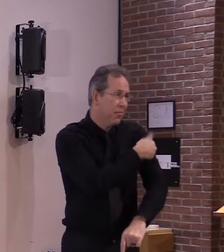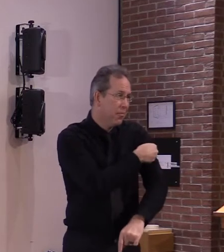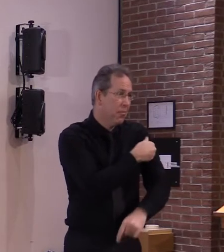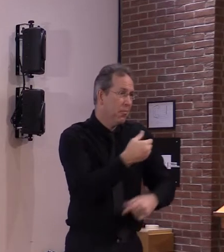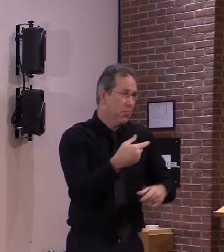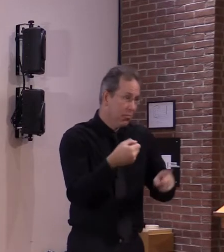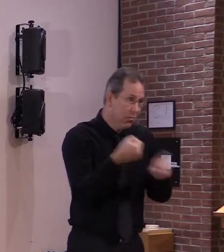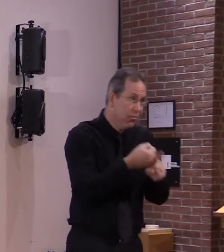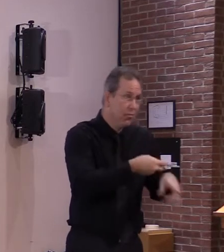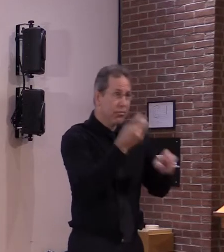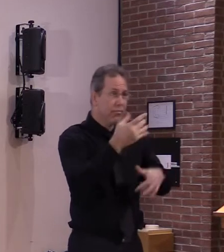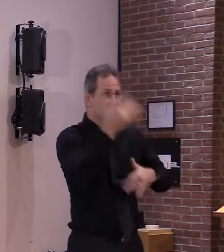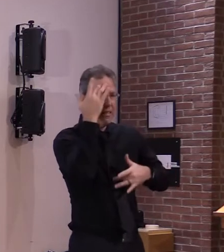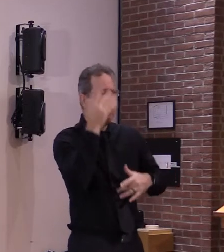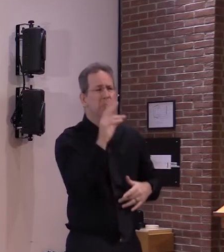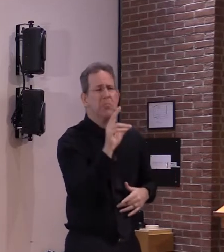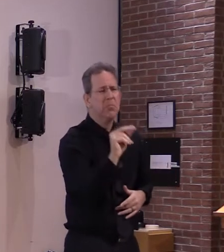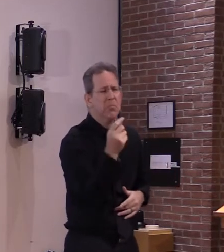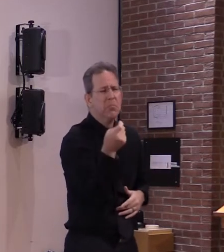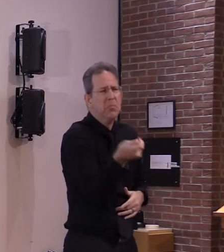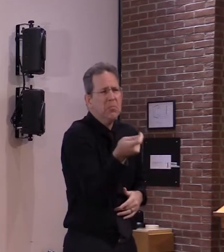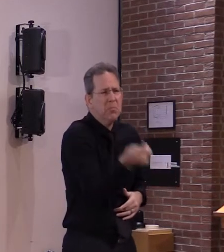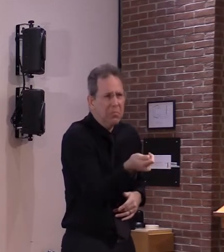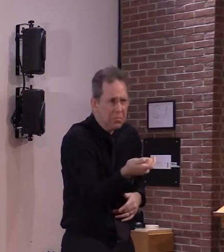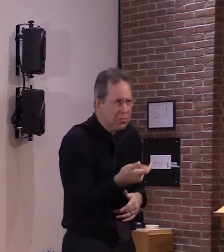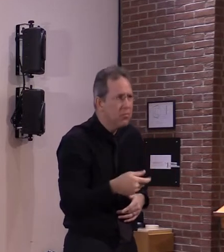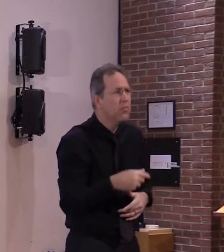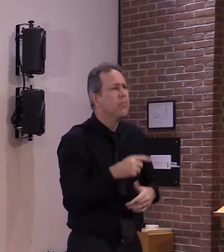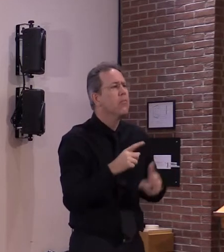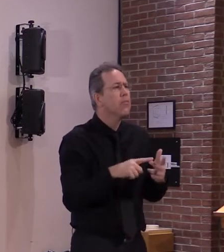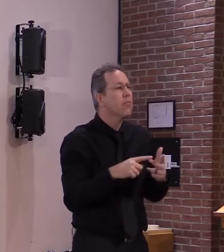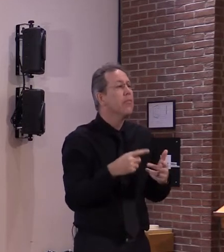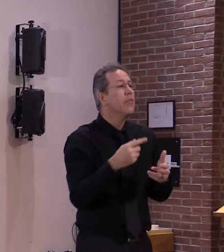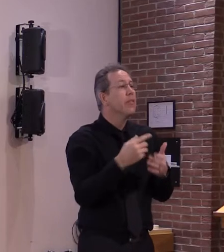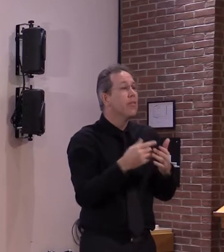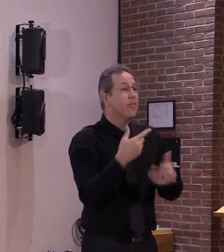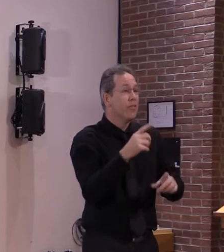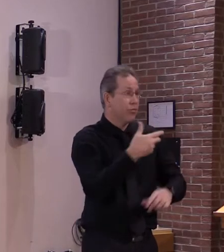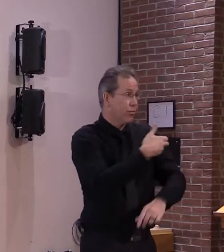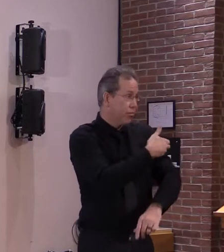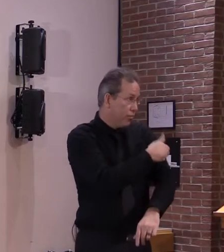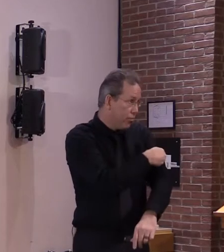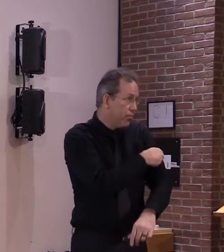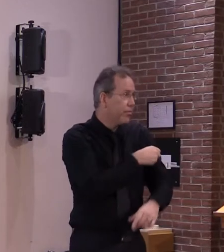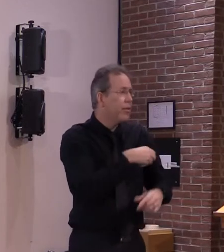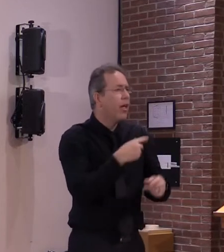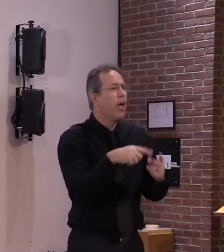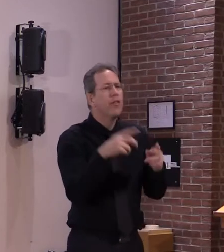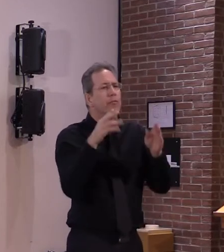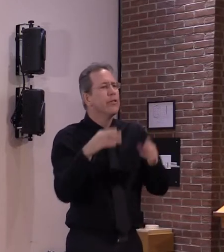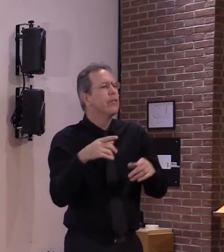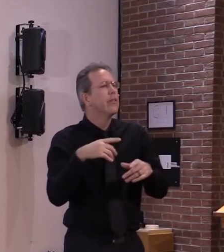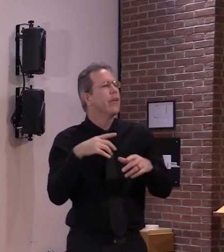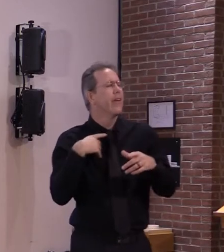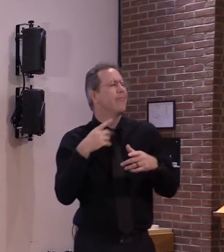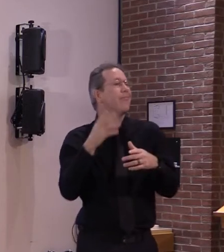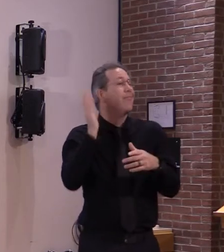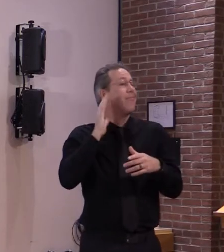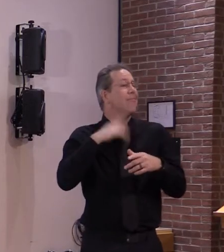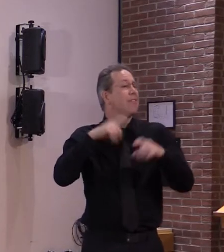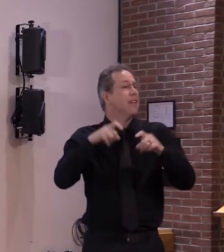between the vaccine group and the placebo group only small numbers had symptoms like fatigue